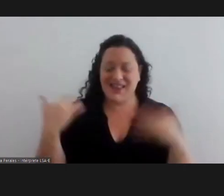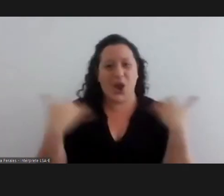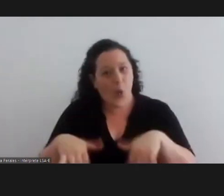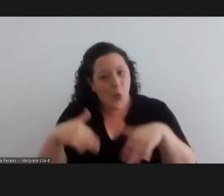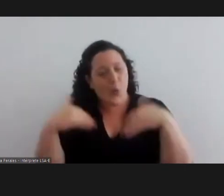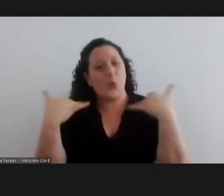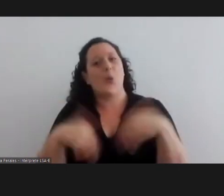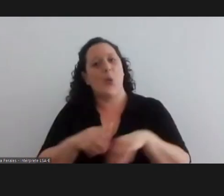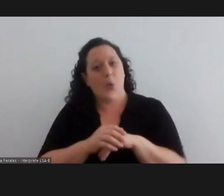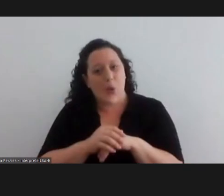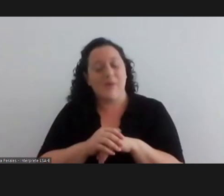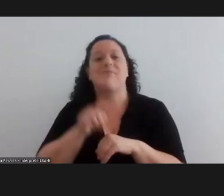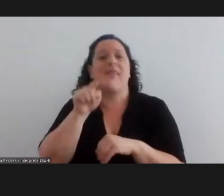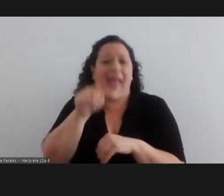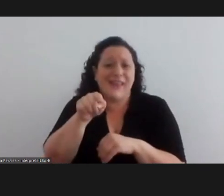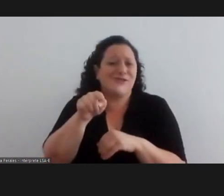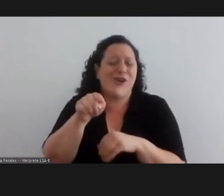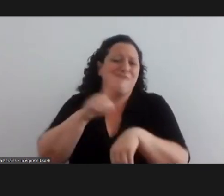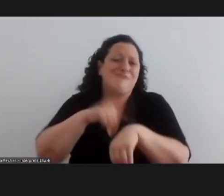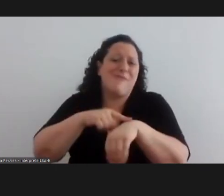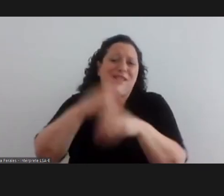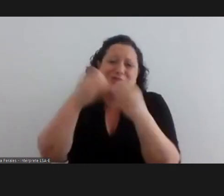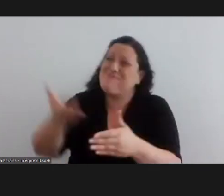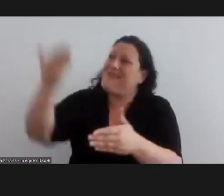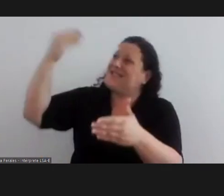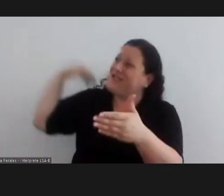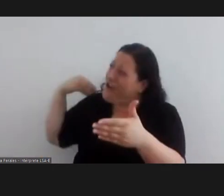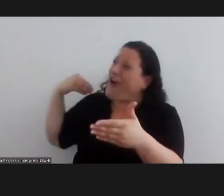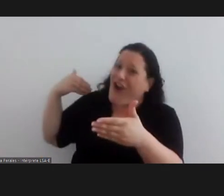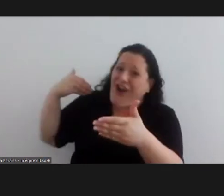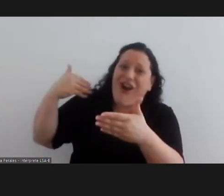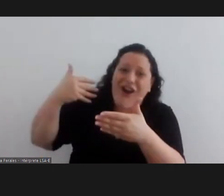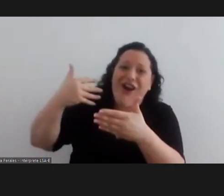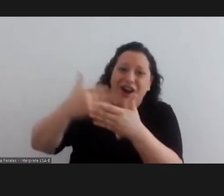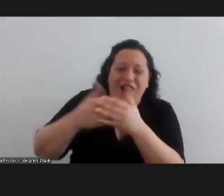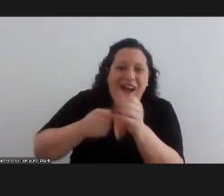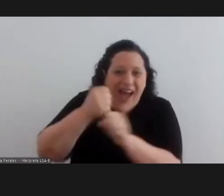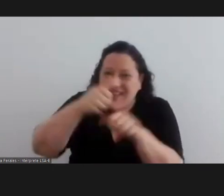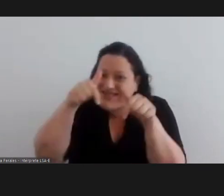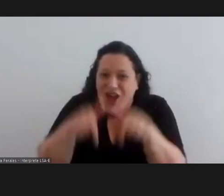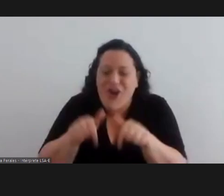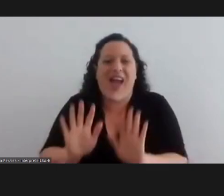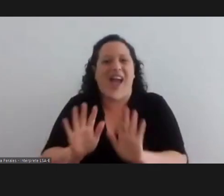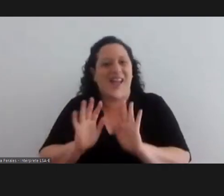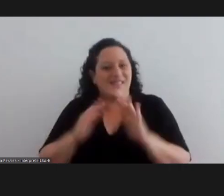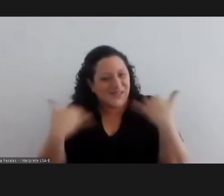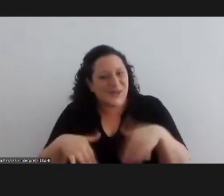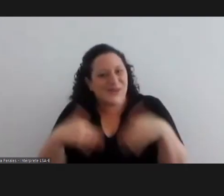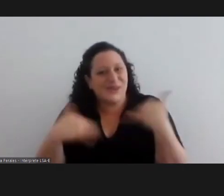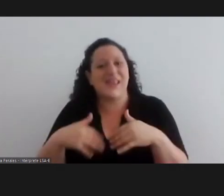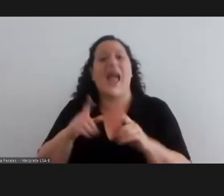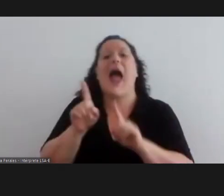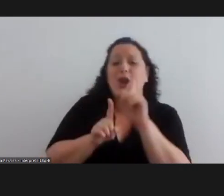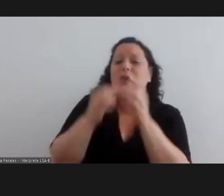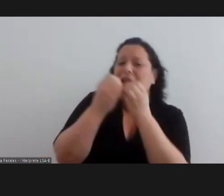country so this has happened many of the festival many of